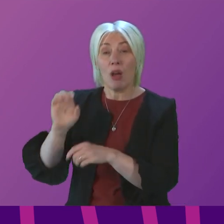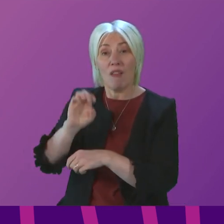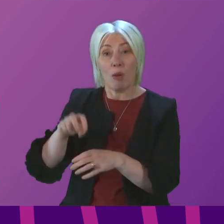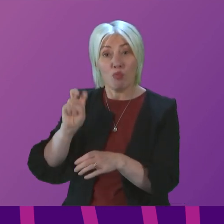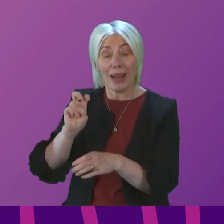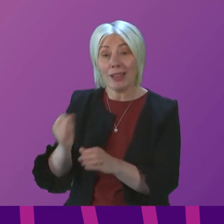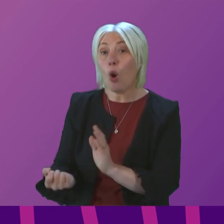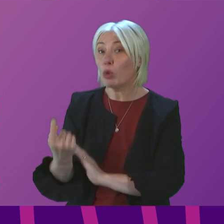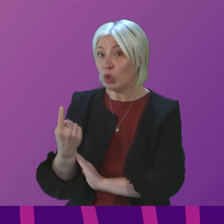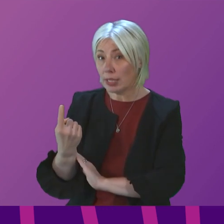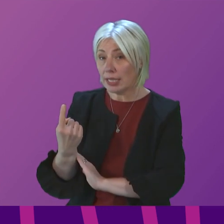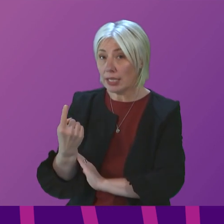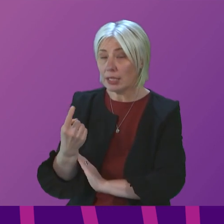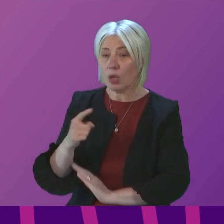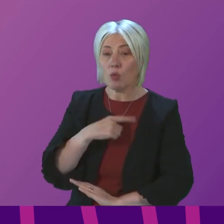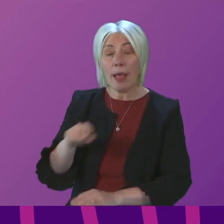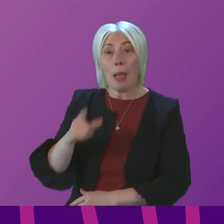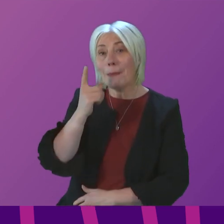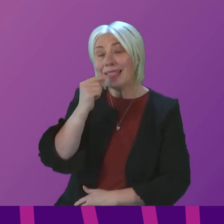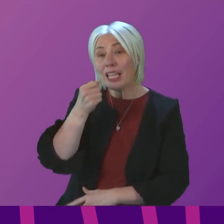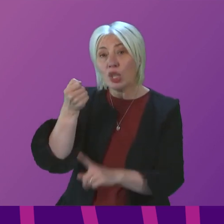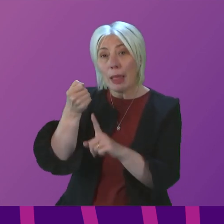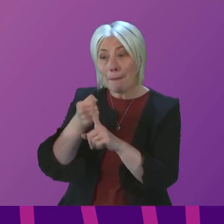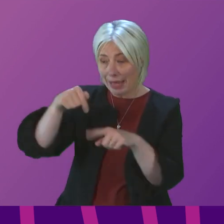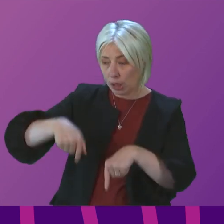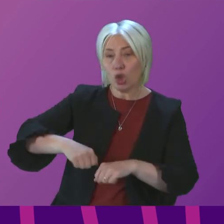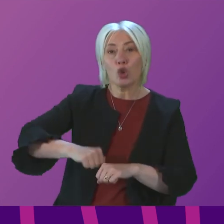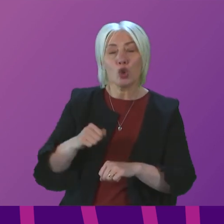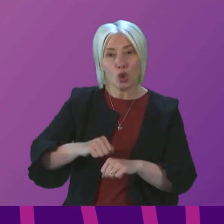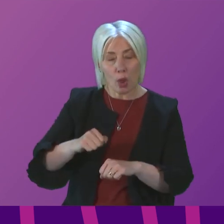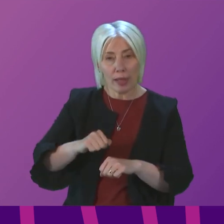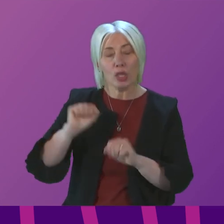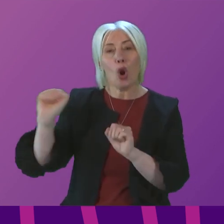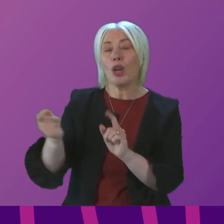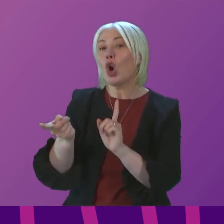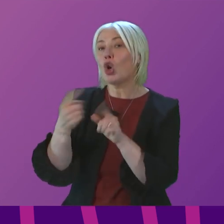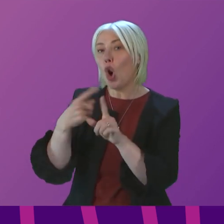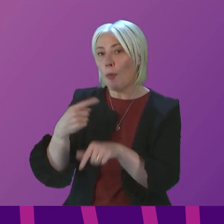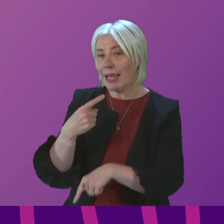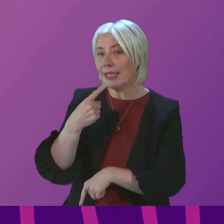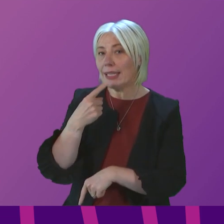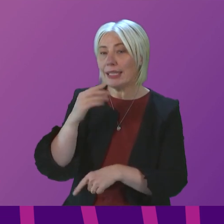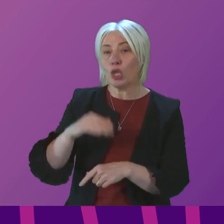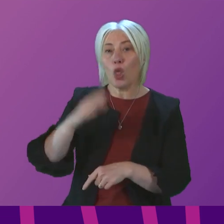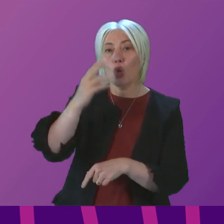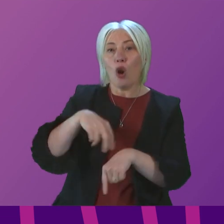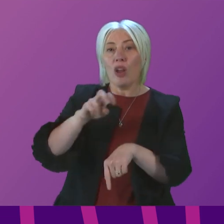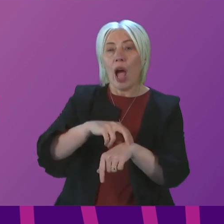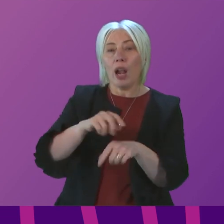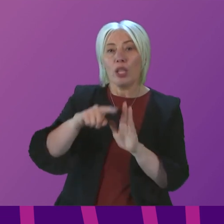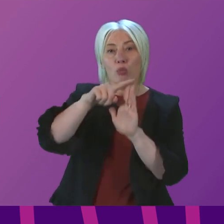opportunities in light of the potential impact on Scotland of his reported comments regarding the Northern Ireland Protocol?